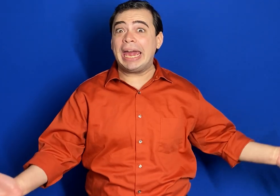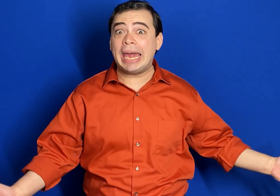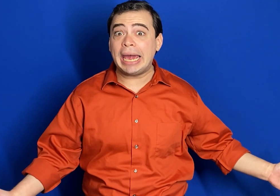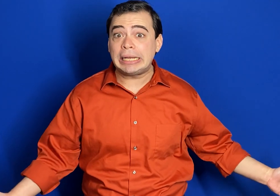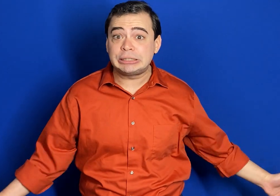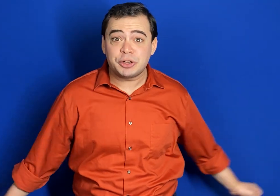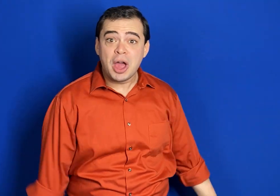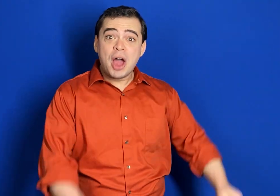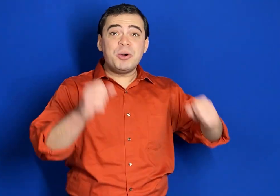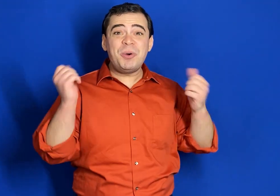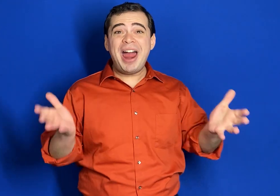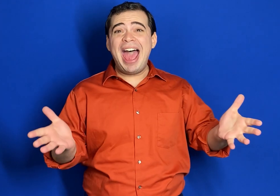Grand Grand